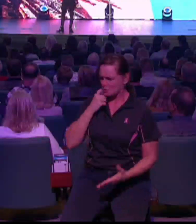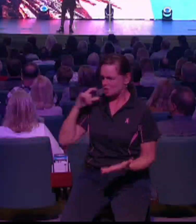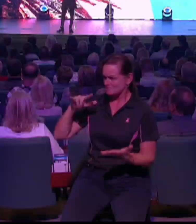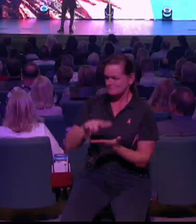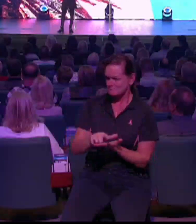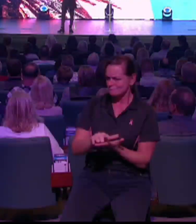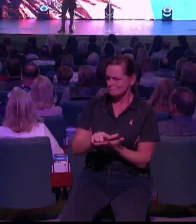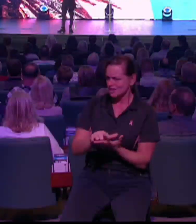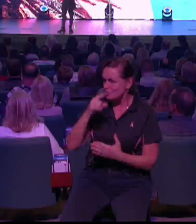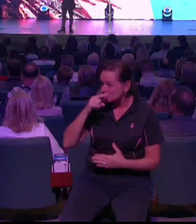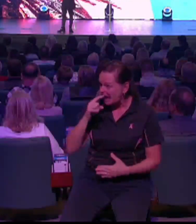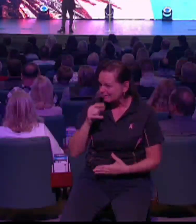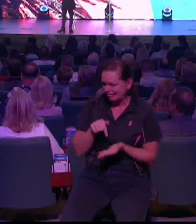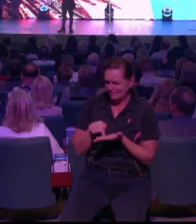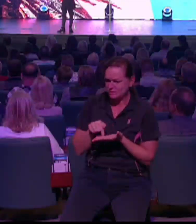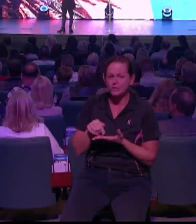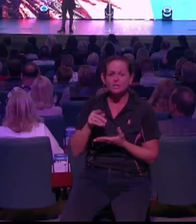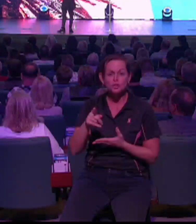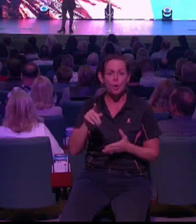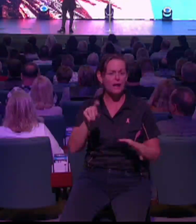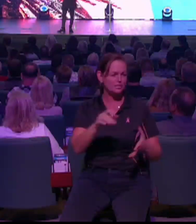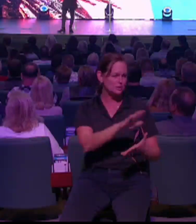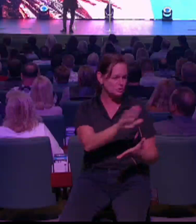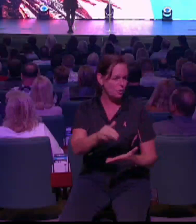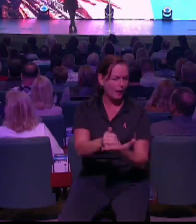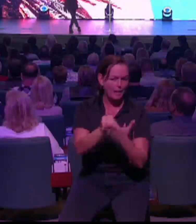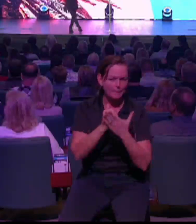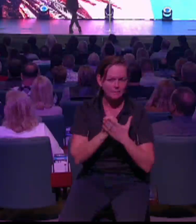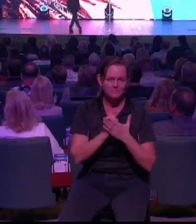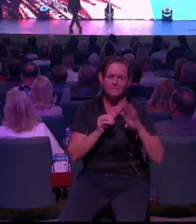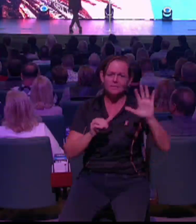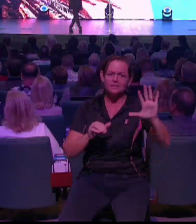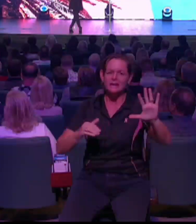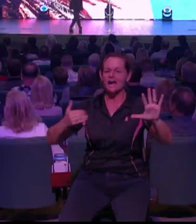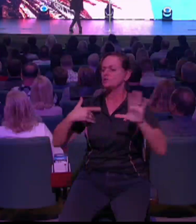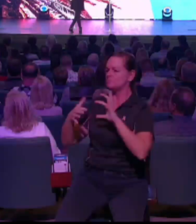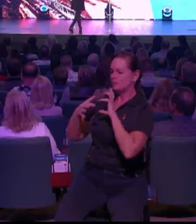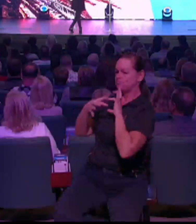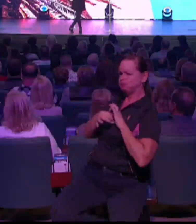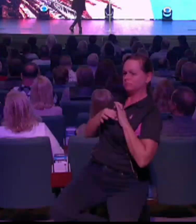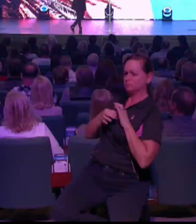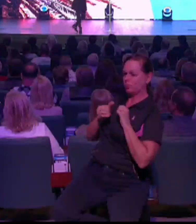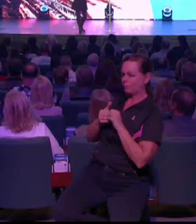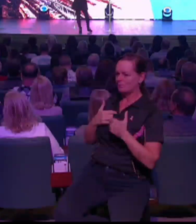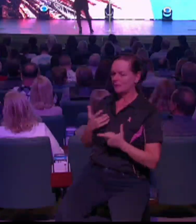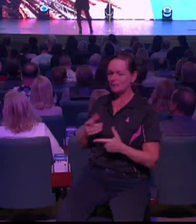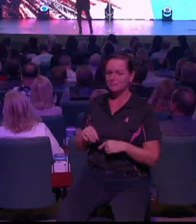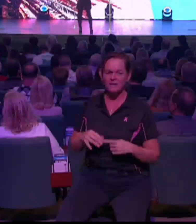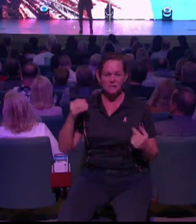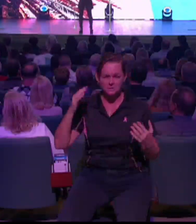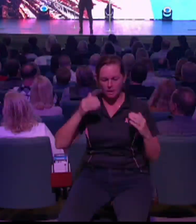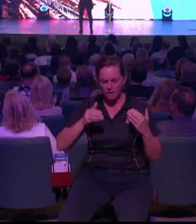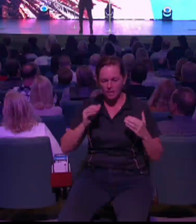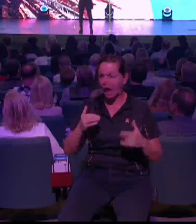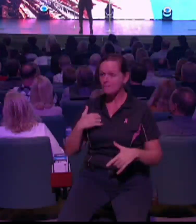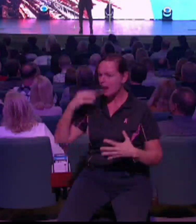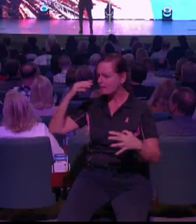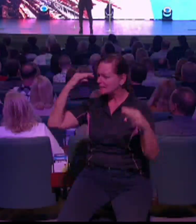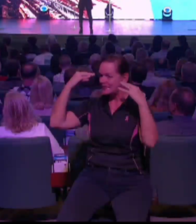I need your help today. If, I mean, I need you to be engaged because like, I might be delirious. I'm just telling the truth